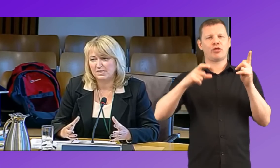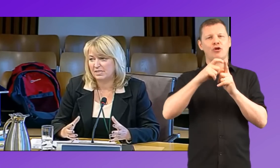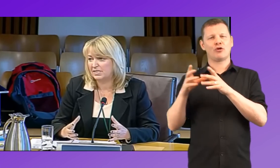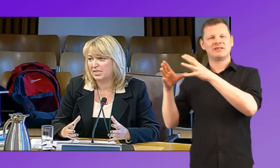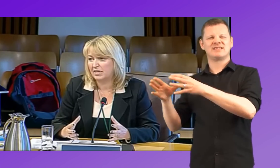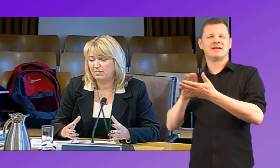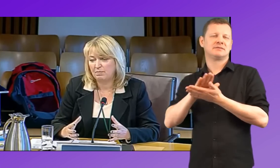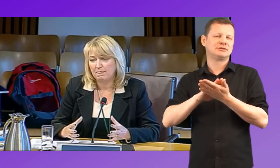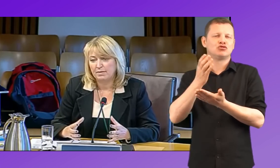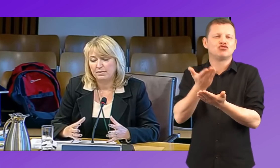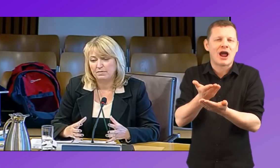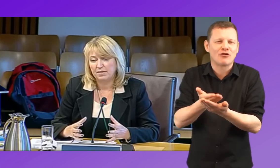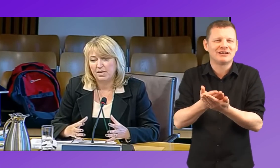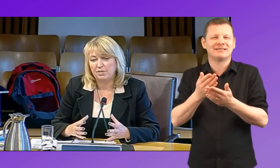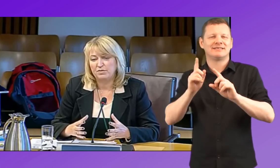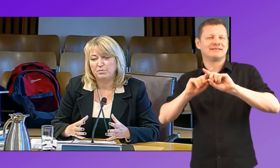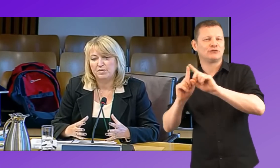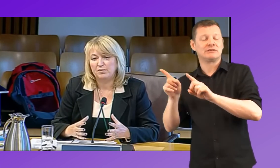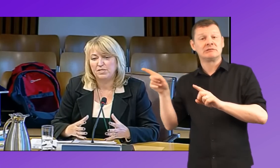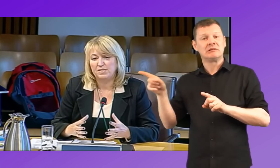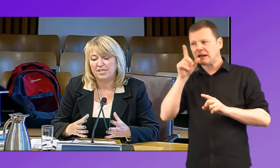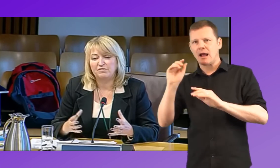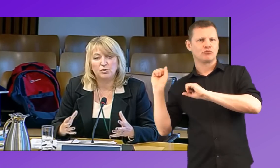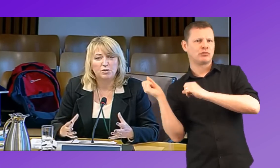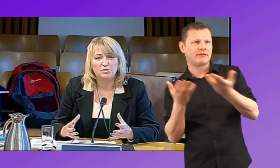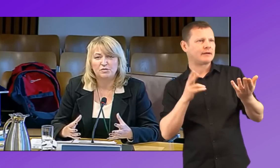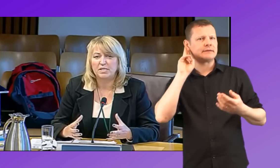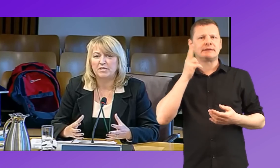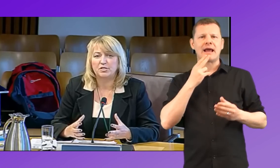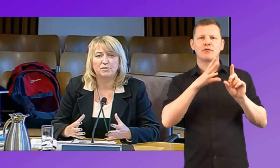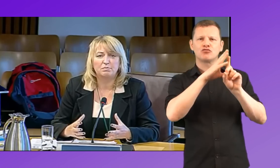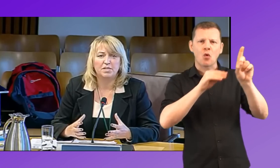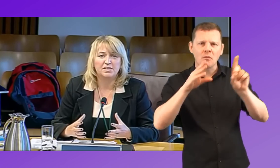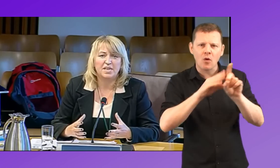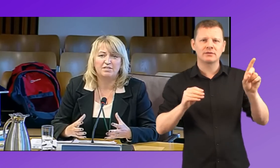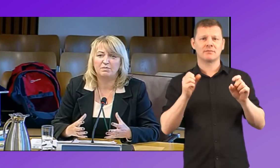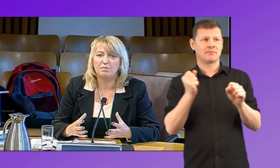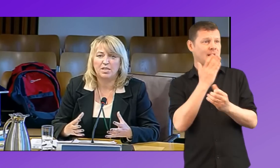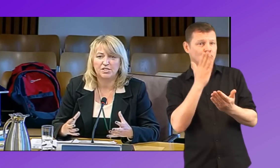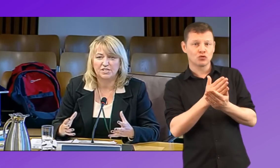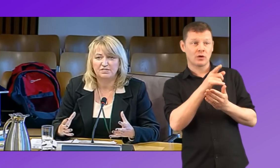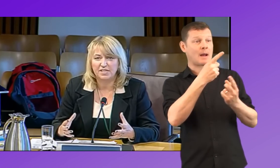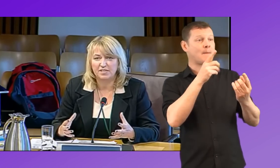that around about deaf role models, making sure that parents have impartial advice,